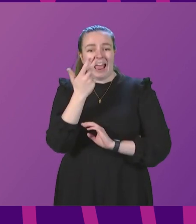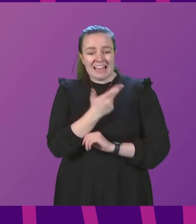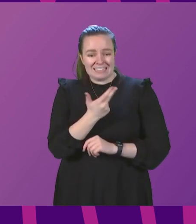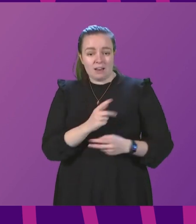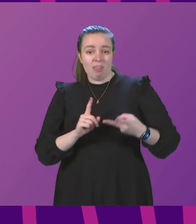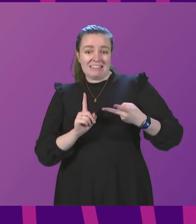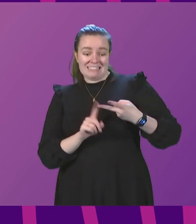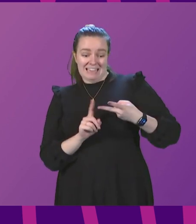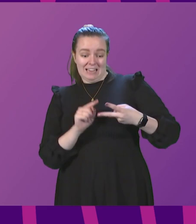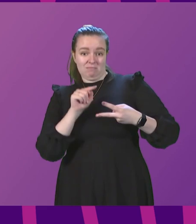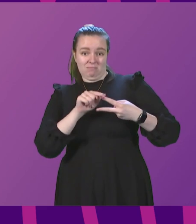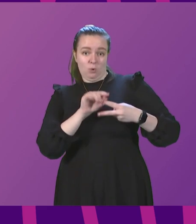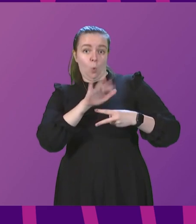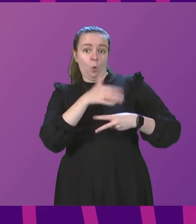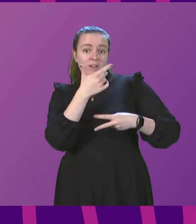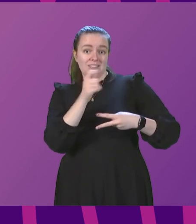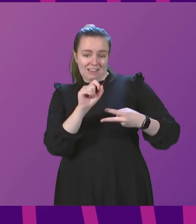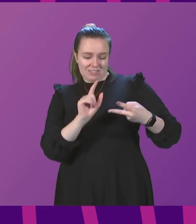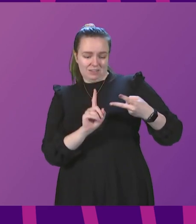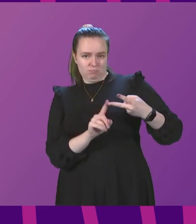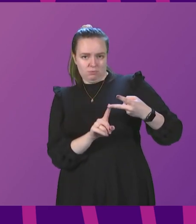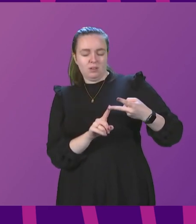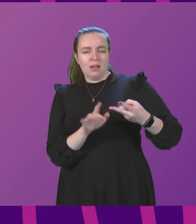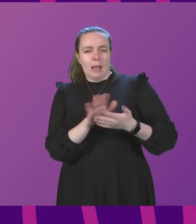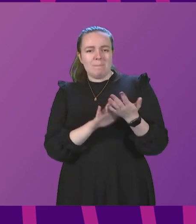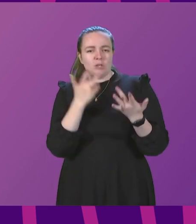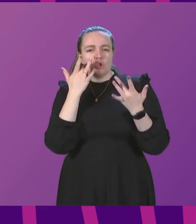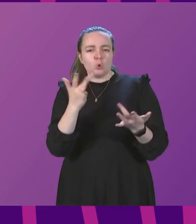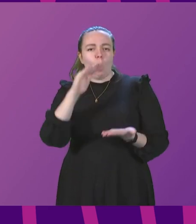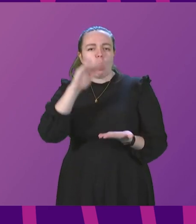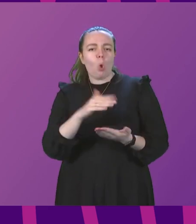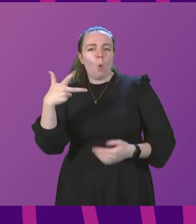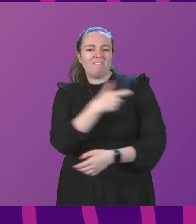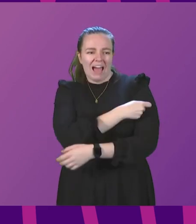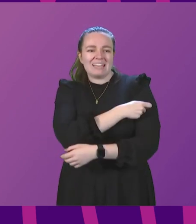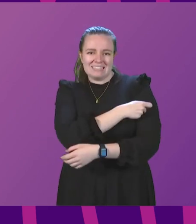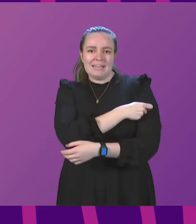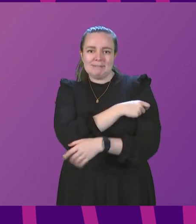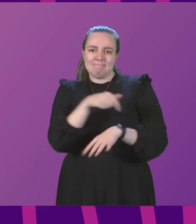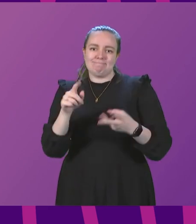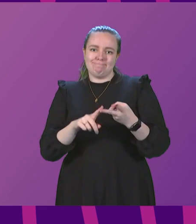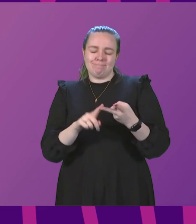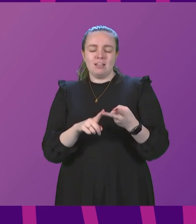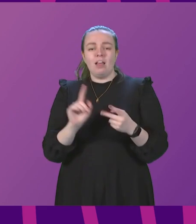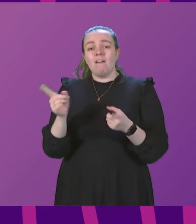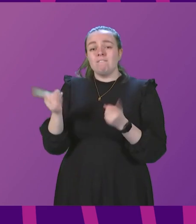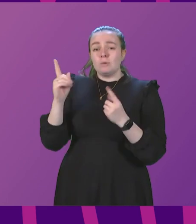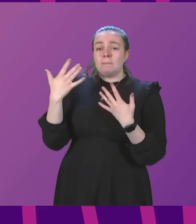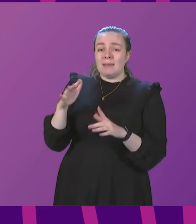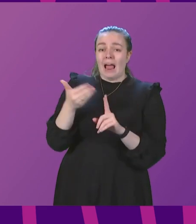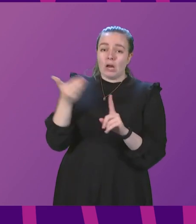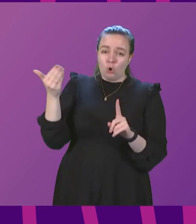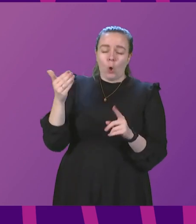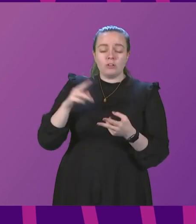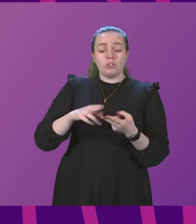the over-70s, reflecting the relatively high infection and low vaccination rate amongst this age group. And as the First Minister acknowledged, the rising infection rate for 25